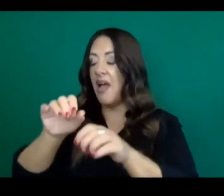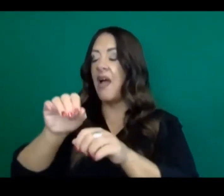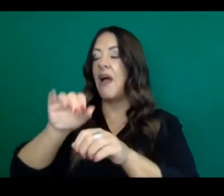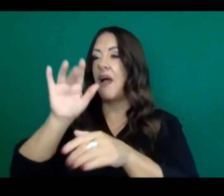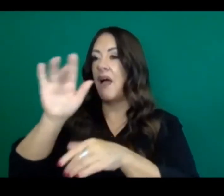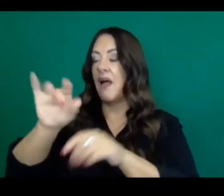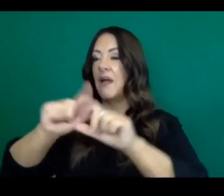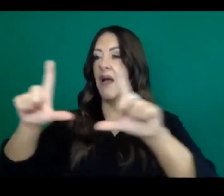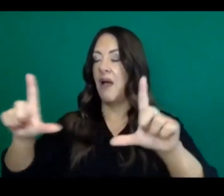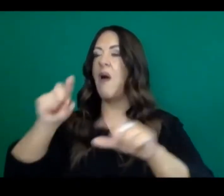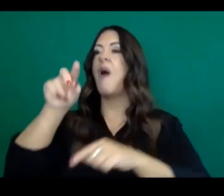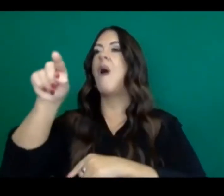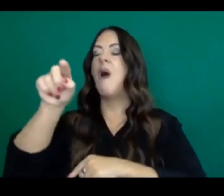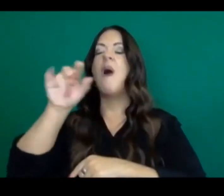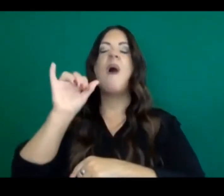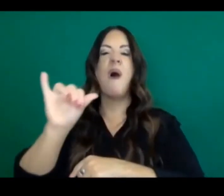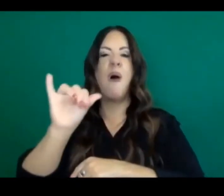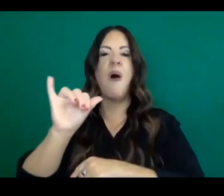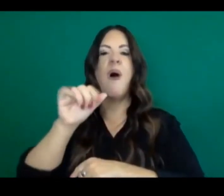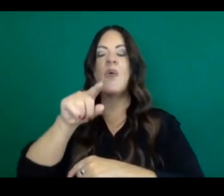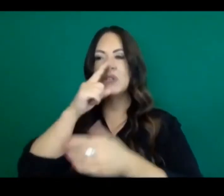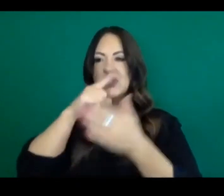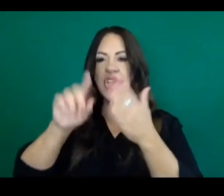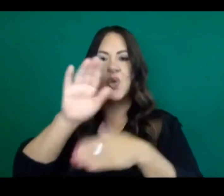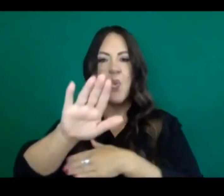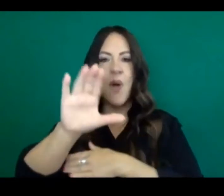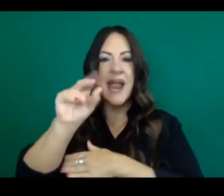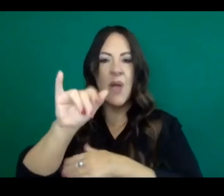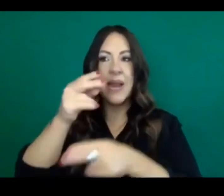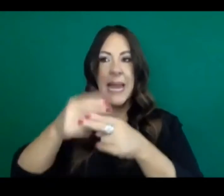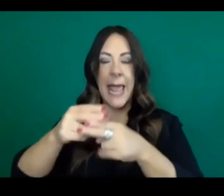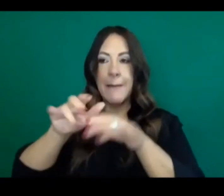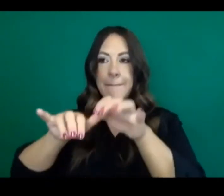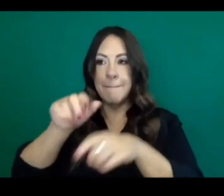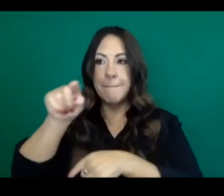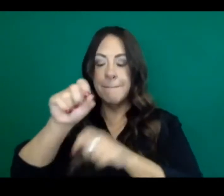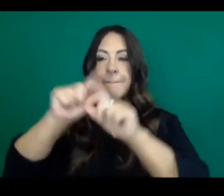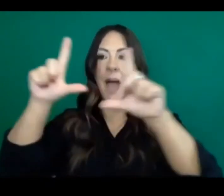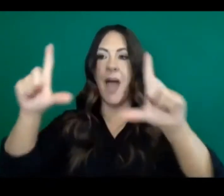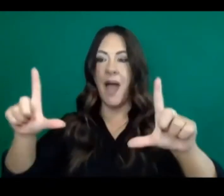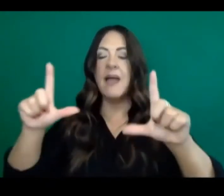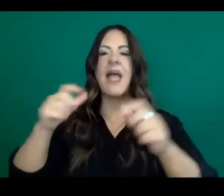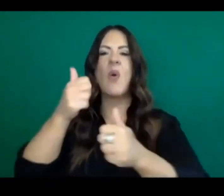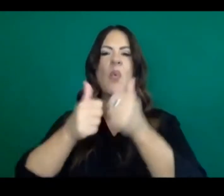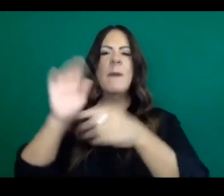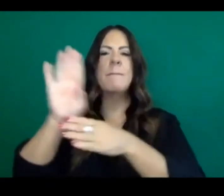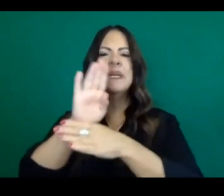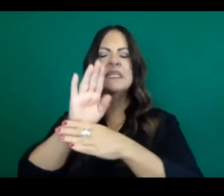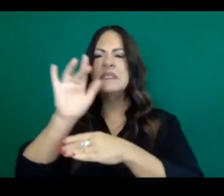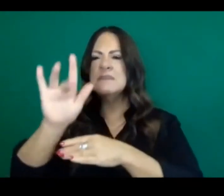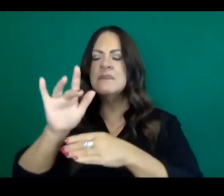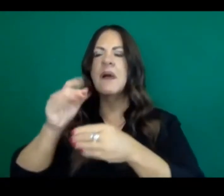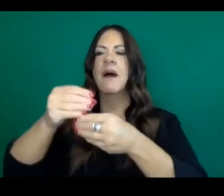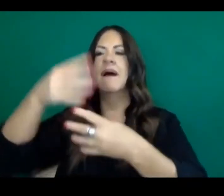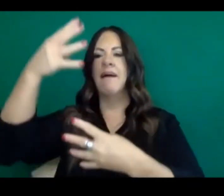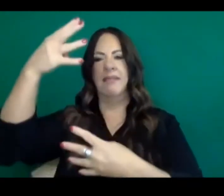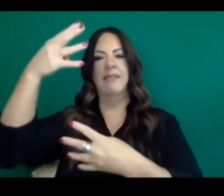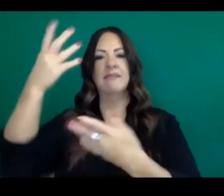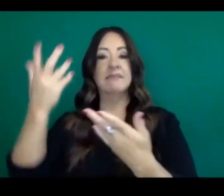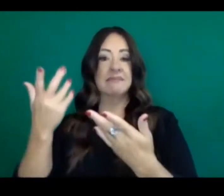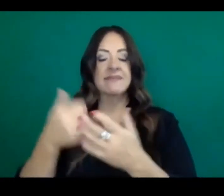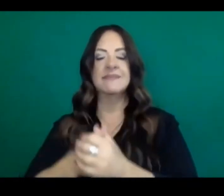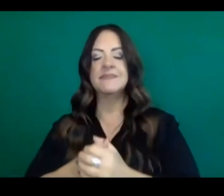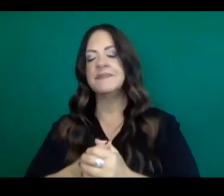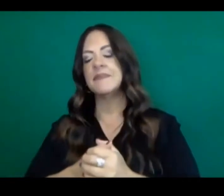but industry by industry in each of those counties. I'll remind you that this is the state's framework that counties may